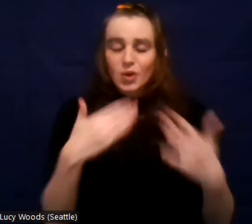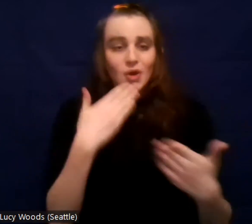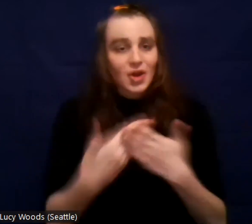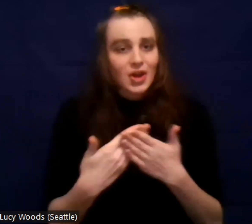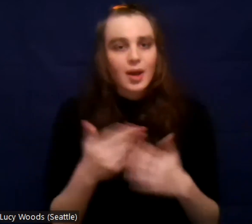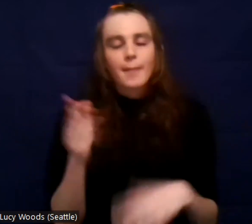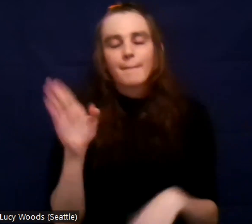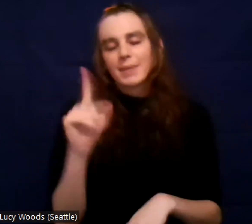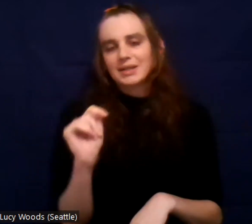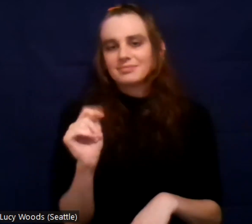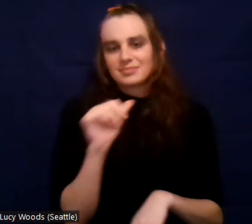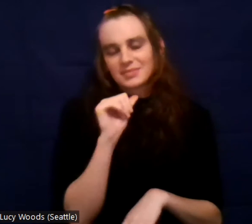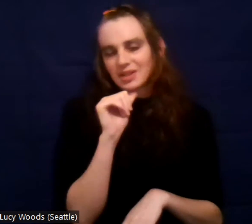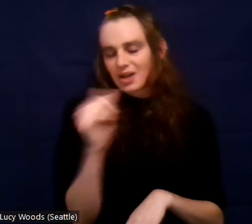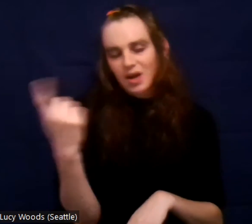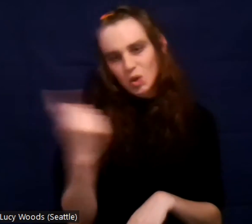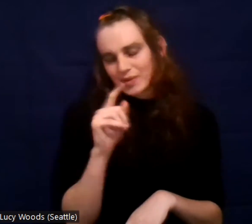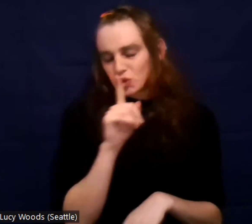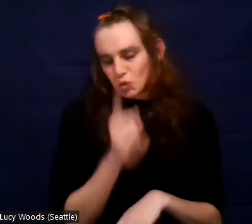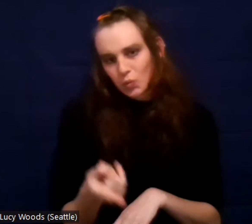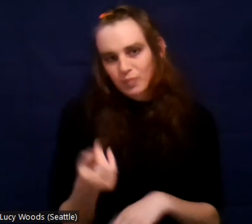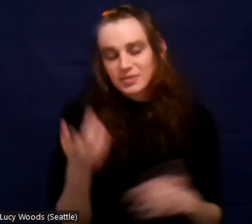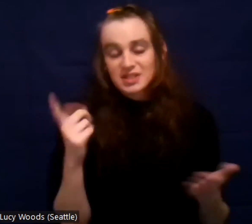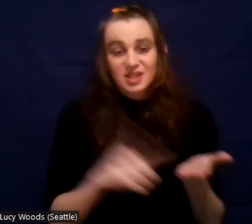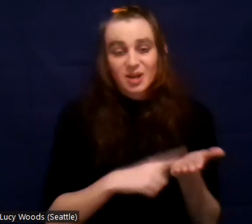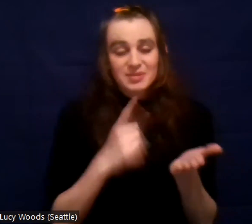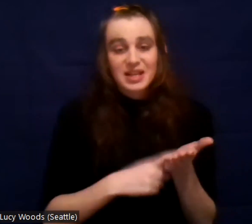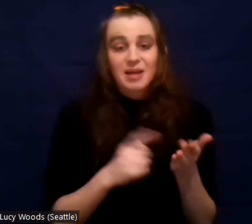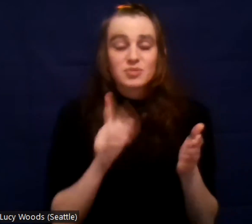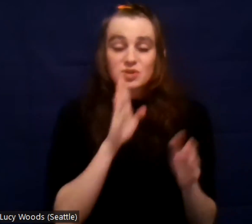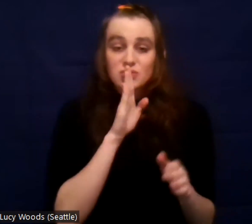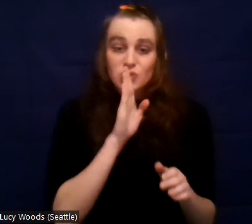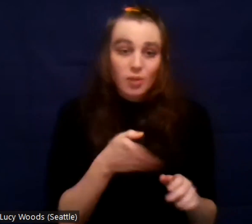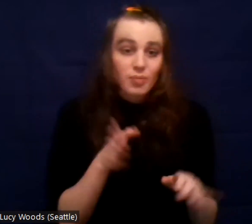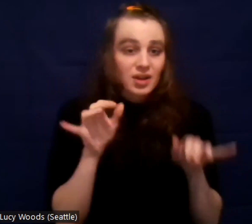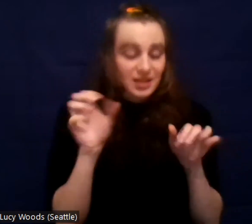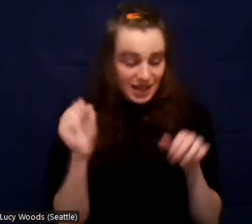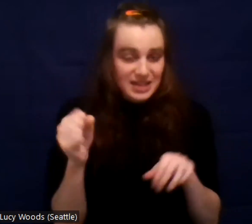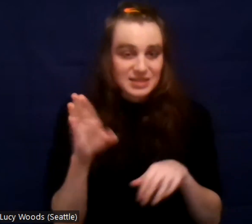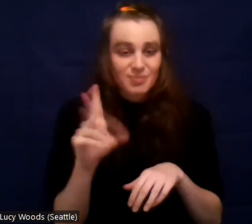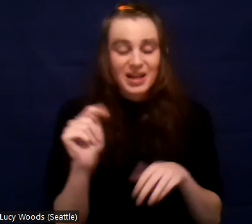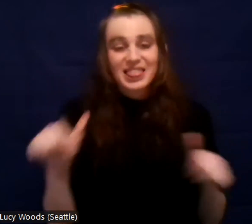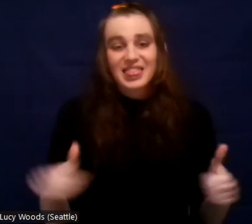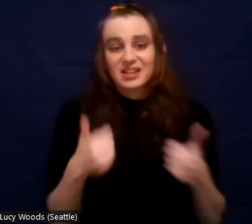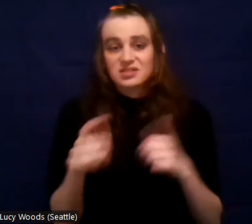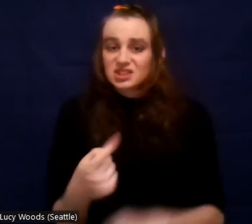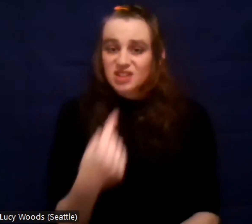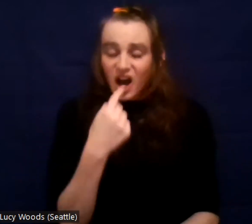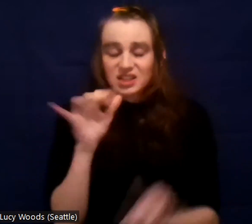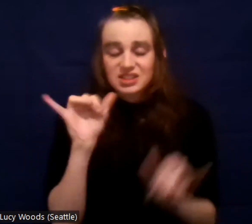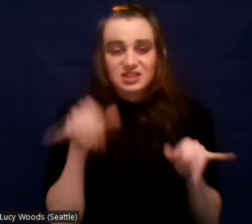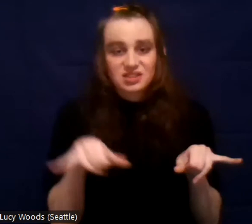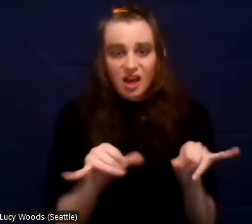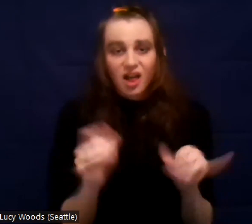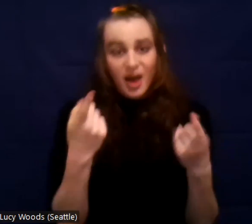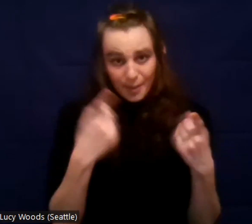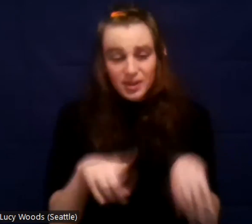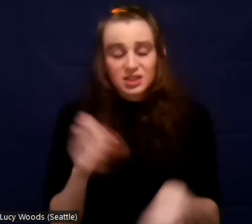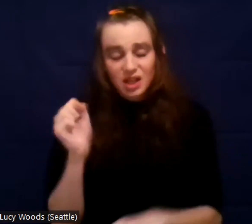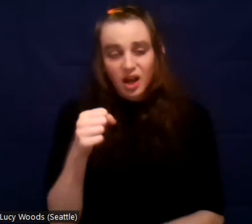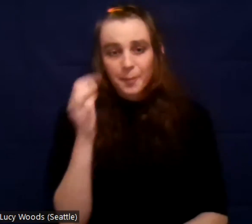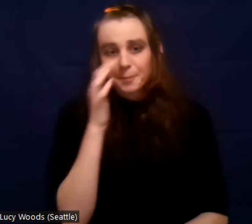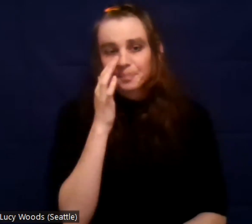Um, and sometimes it sucks. Um, But, uh, when I did these gratitude lists, I